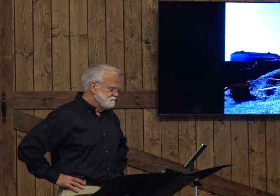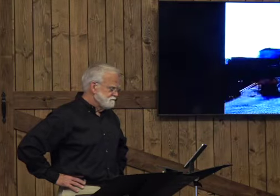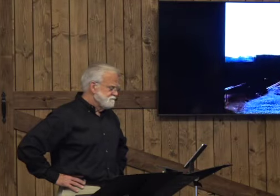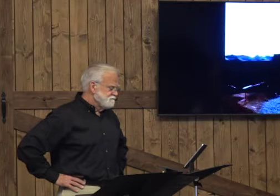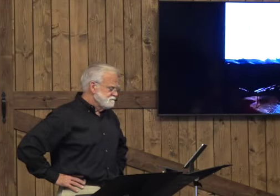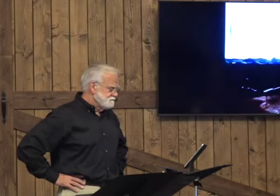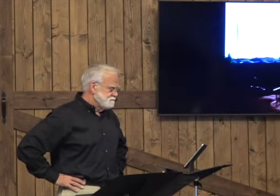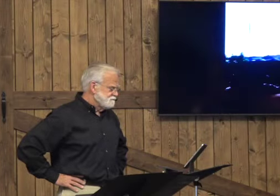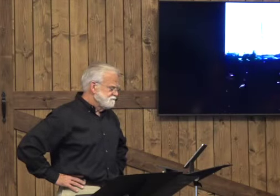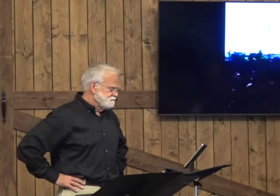there'll be housing,